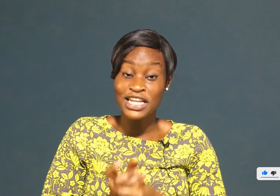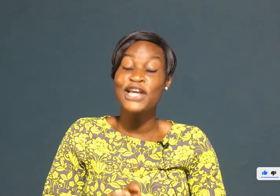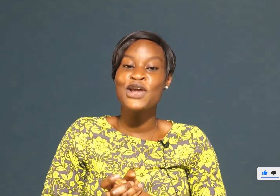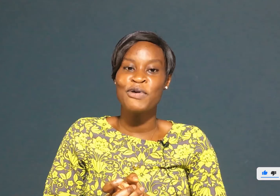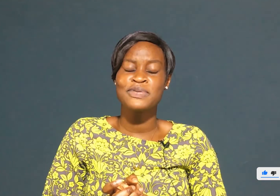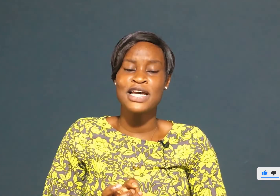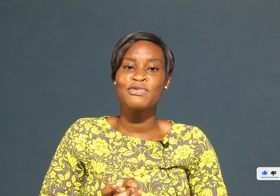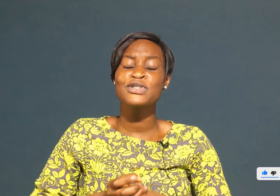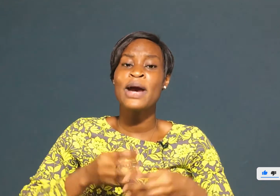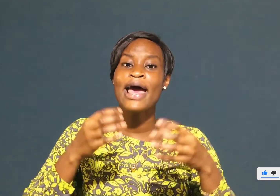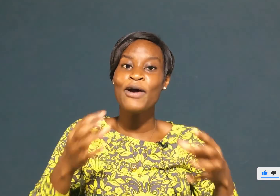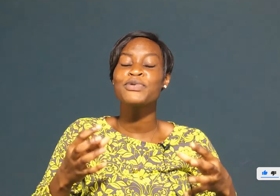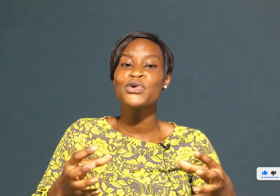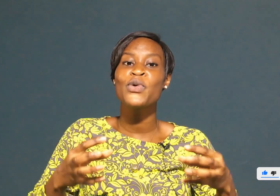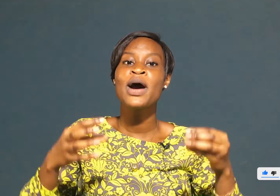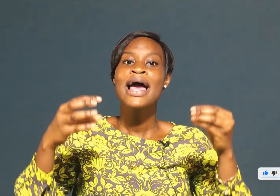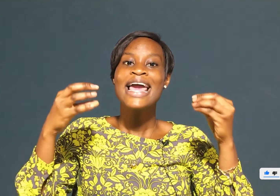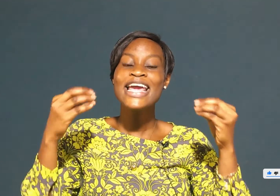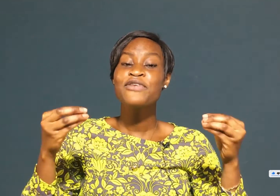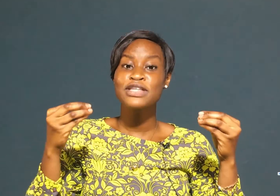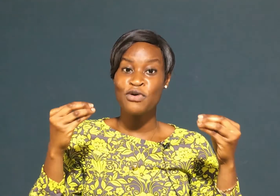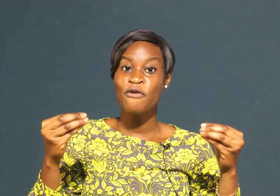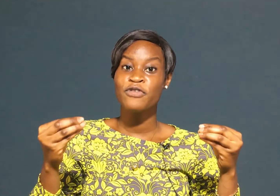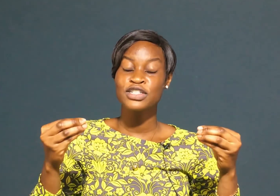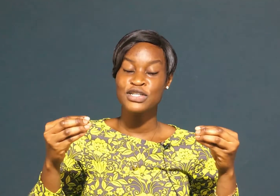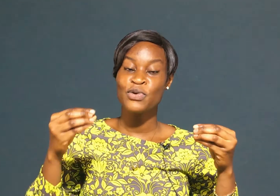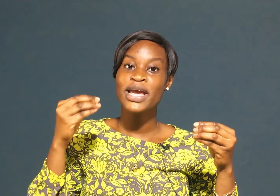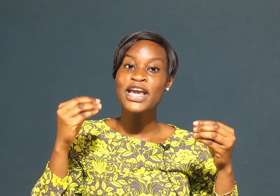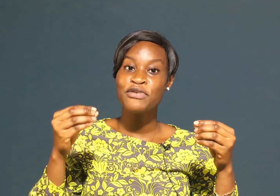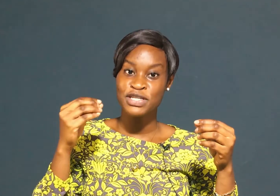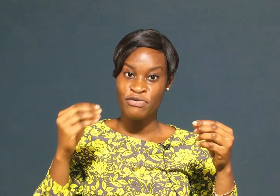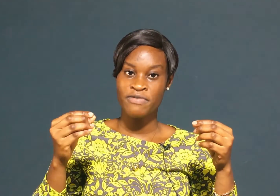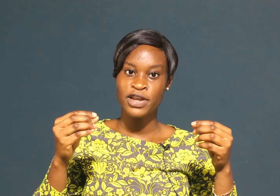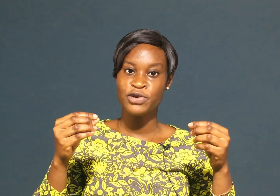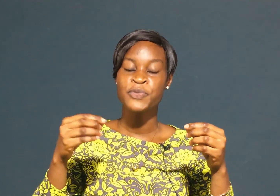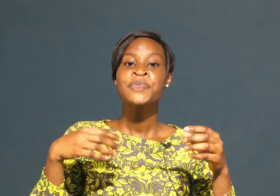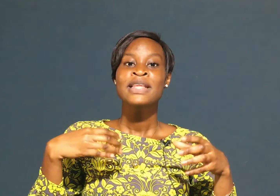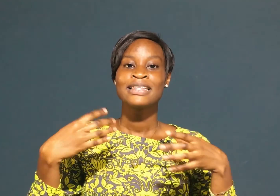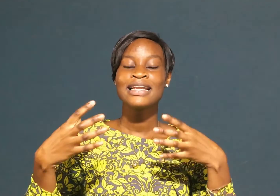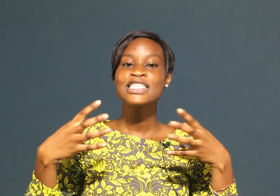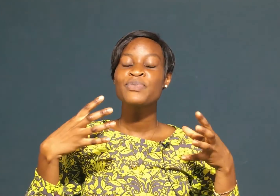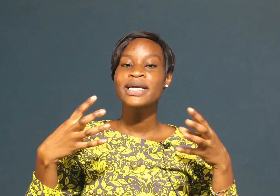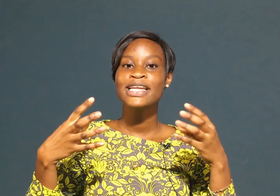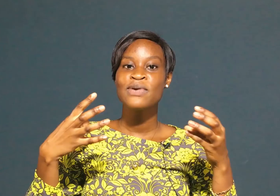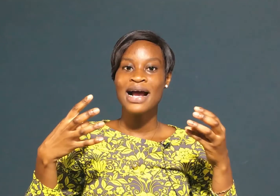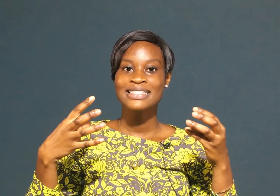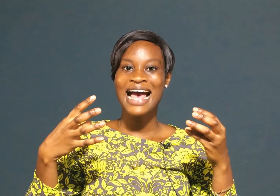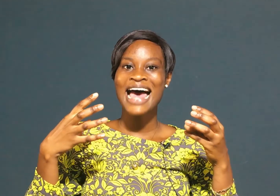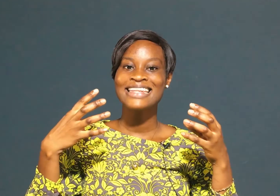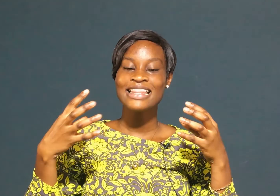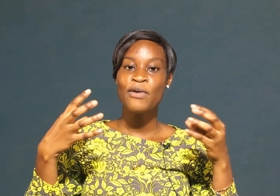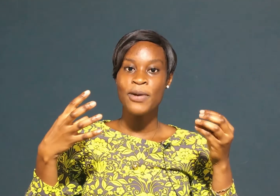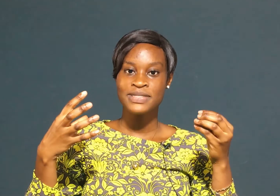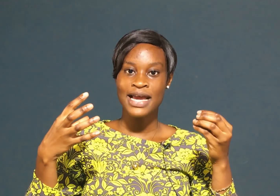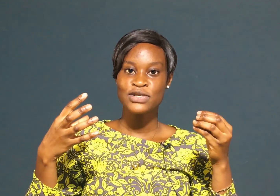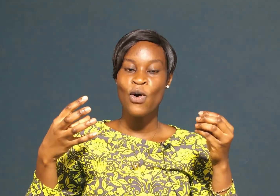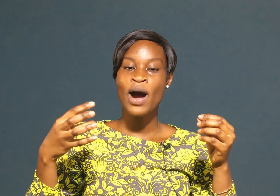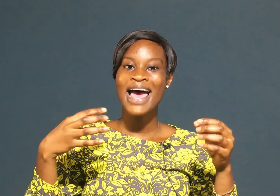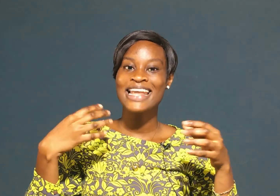in your website which will help you increase conversions or increase revenue now let's quickly look at another website or an